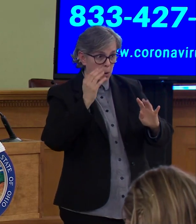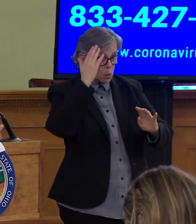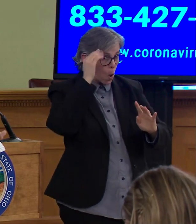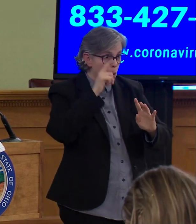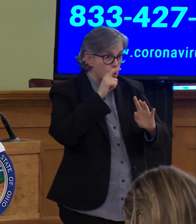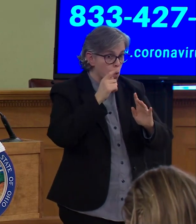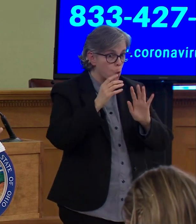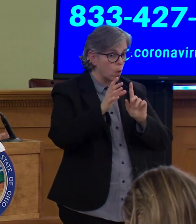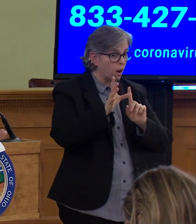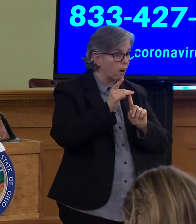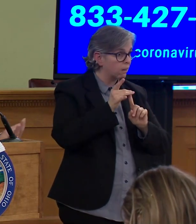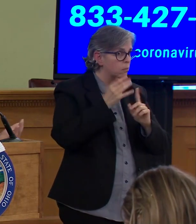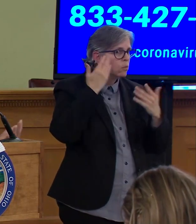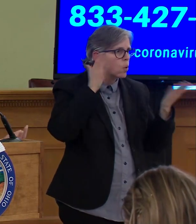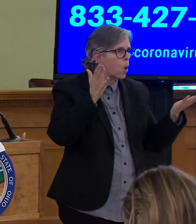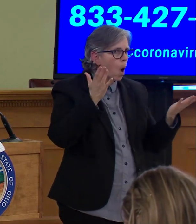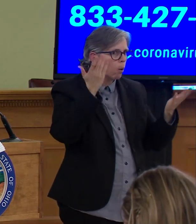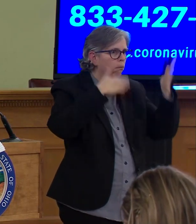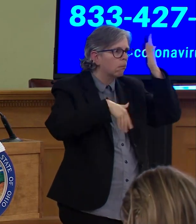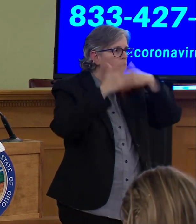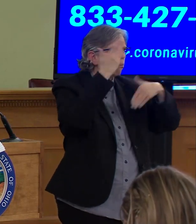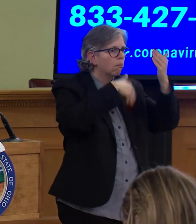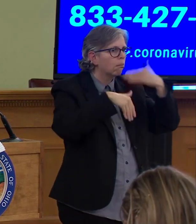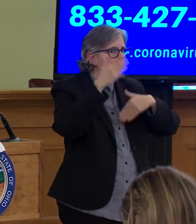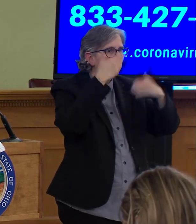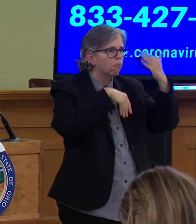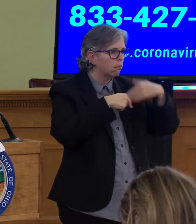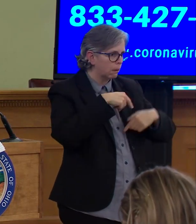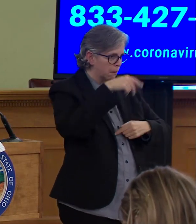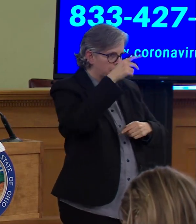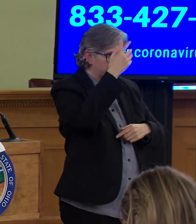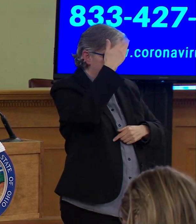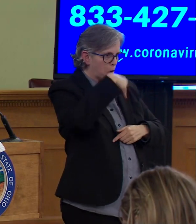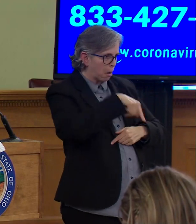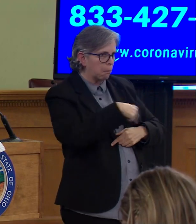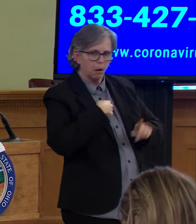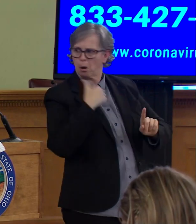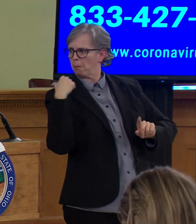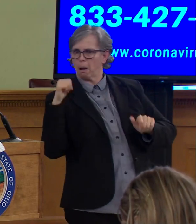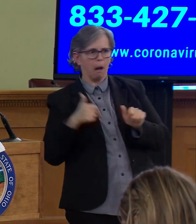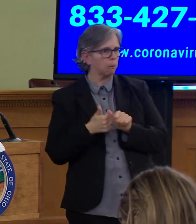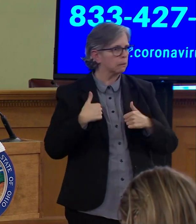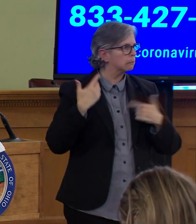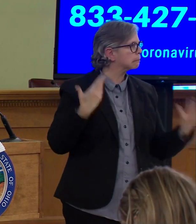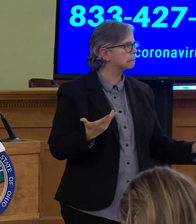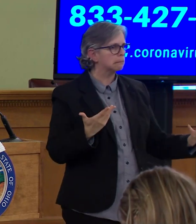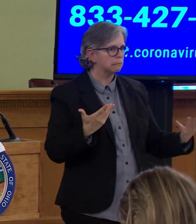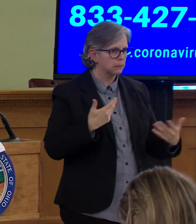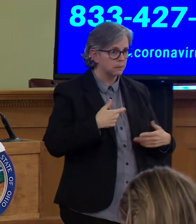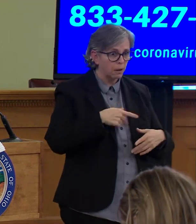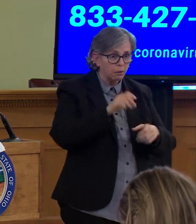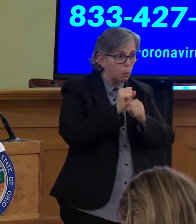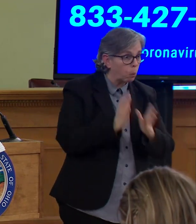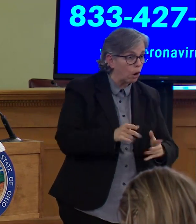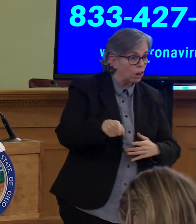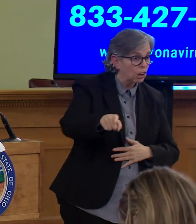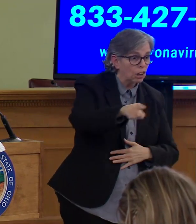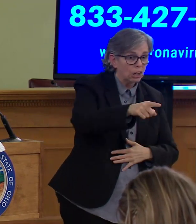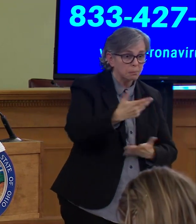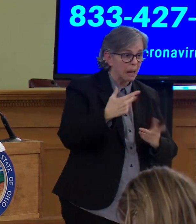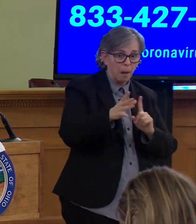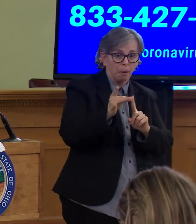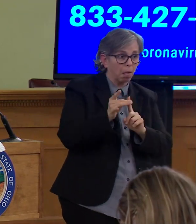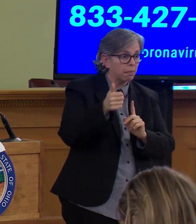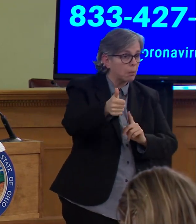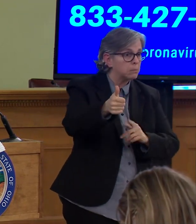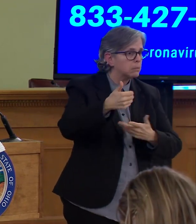Conversely, we don't know if any of poll workers have been infected. Because this is a unique – this is a situation where the evidence